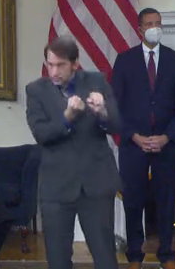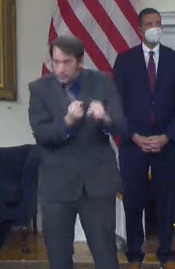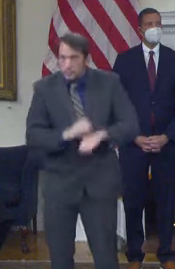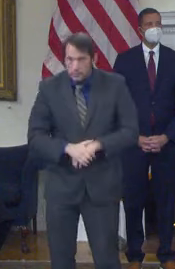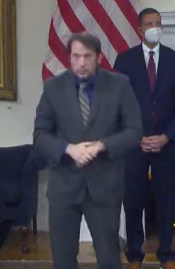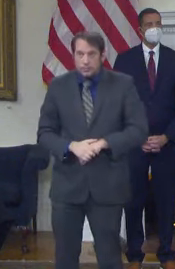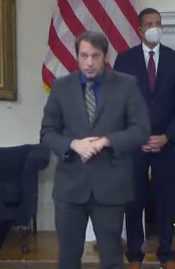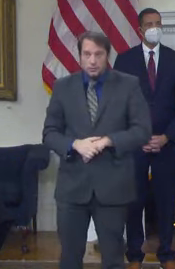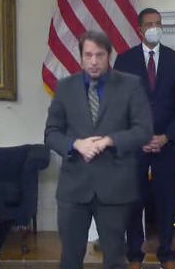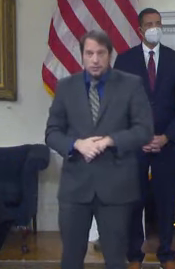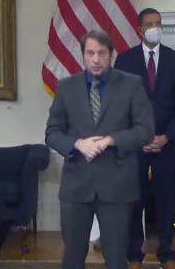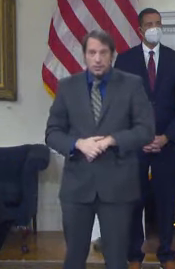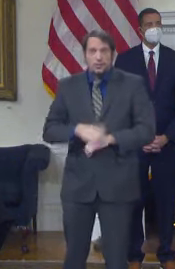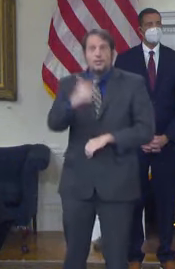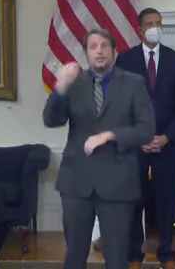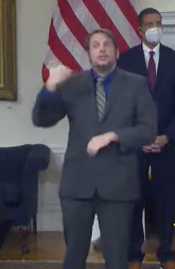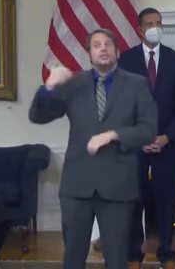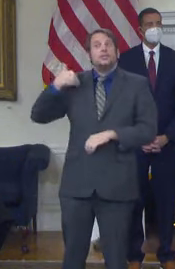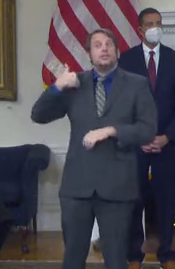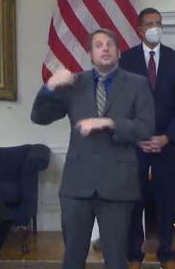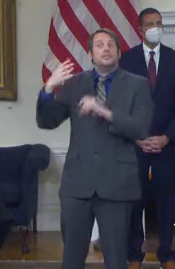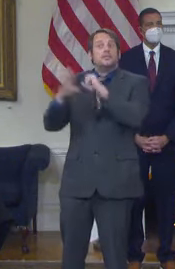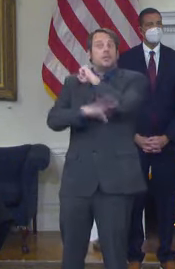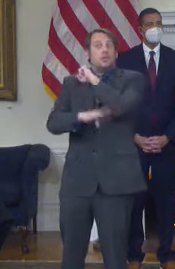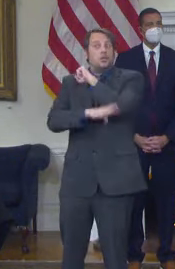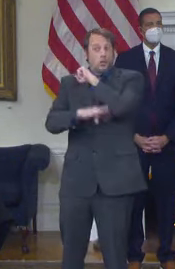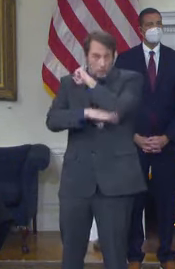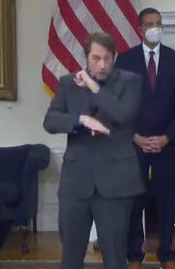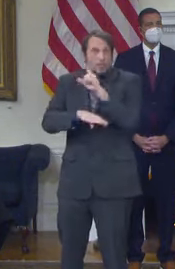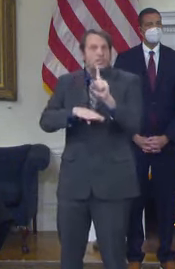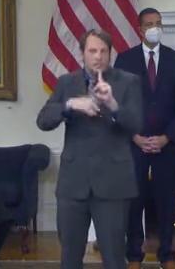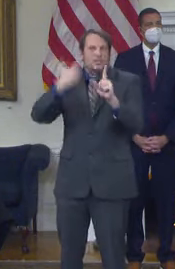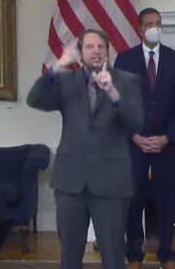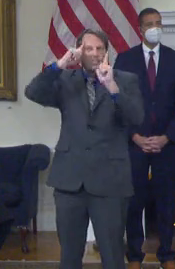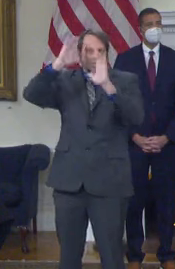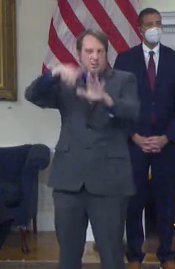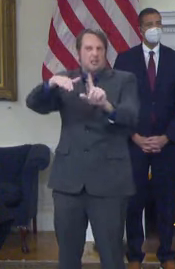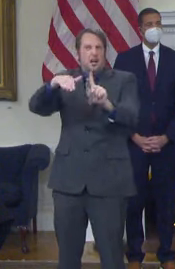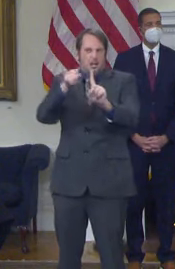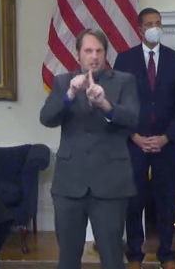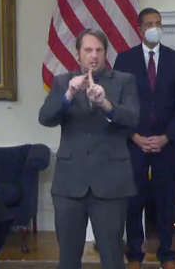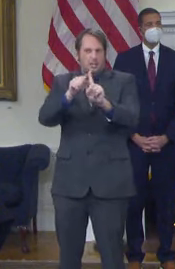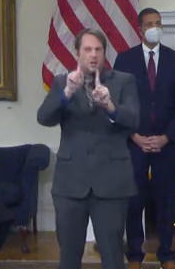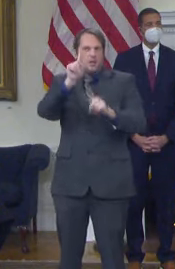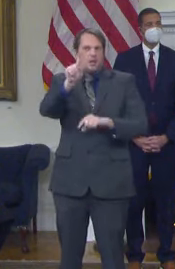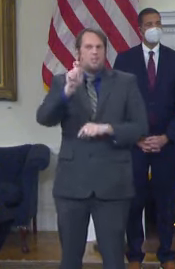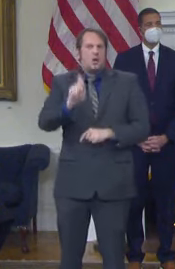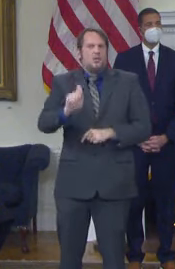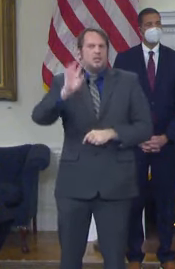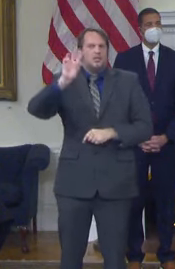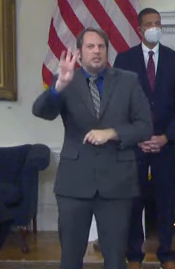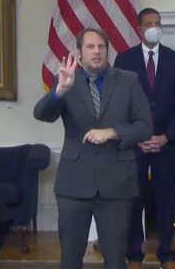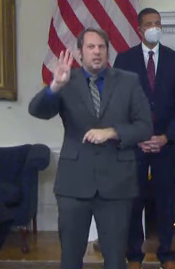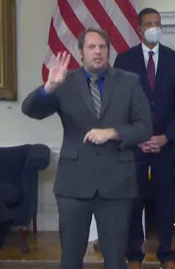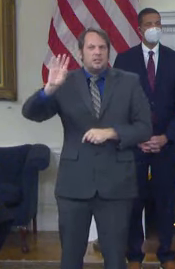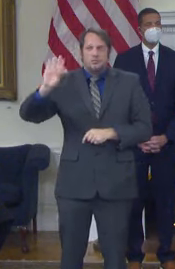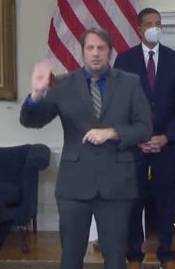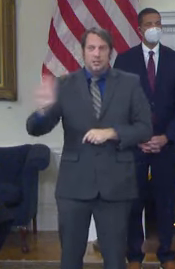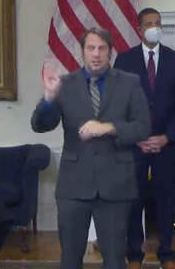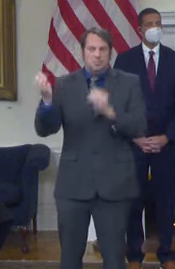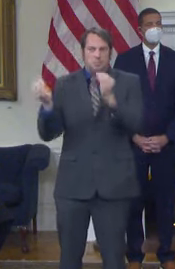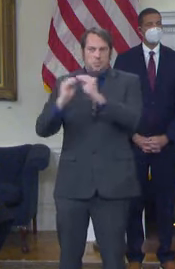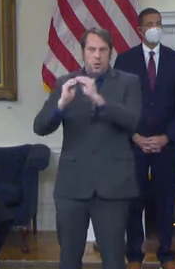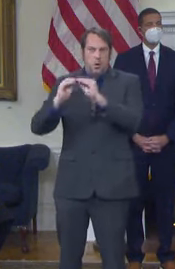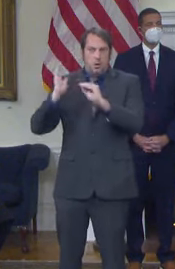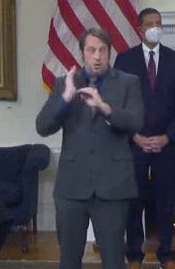revenues are expected to be $1.6 billion higher than projections, and that the state of Maryland